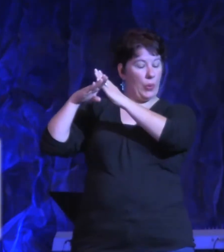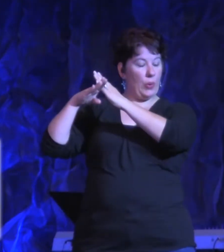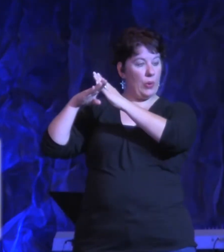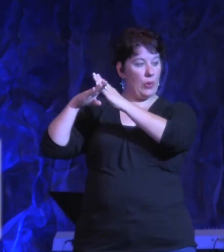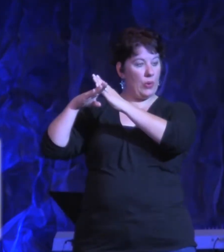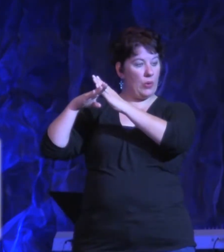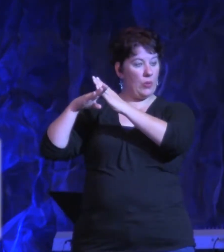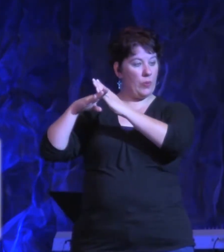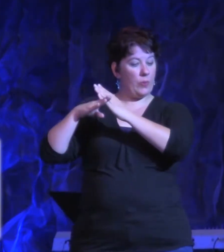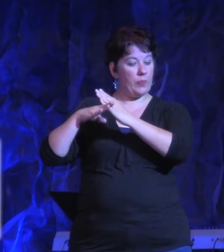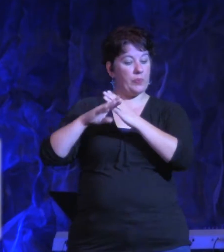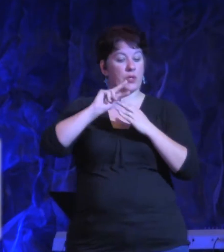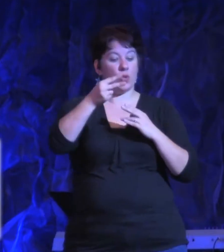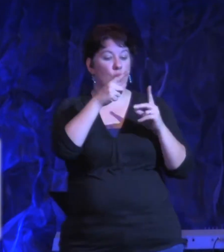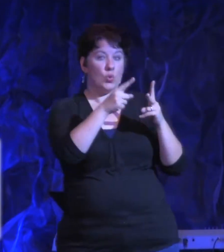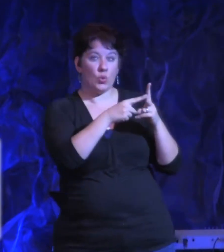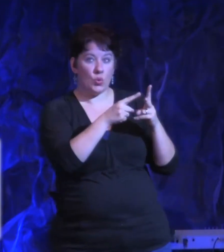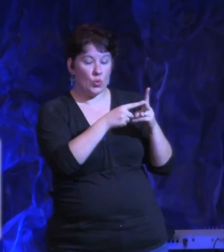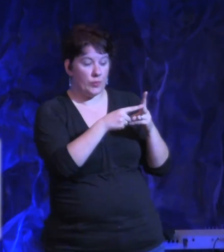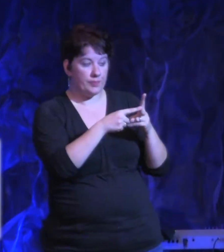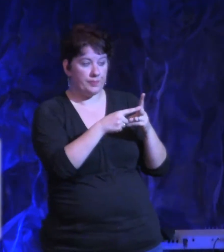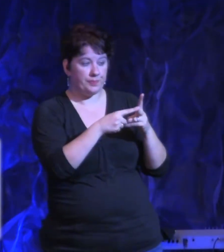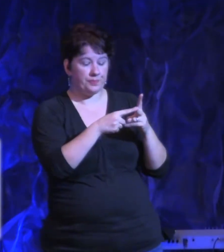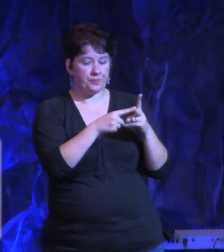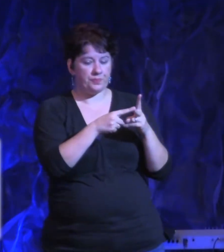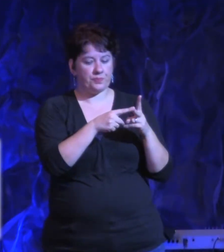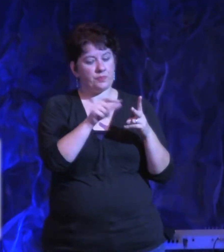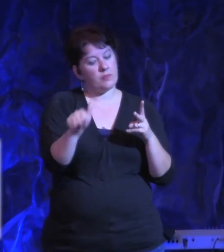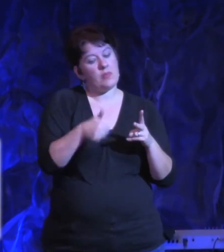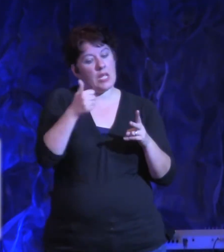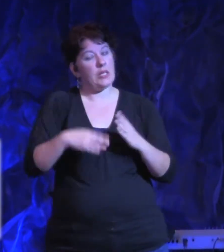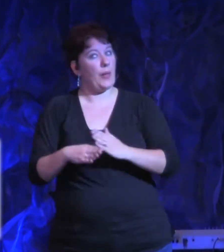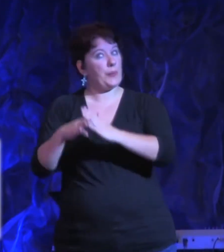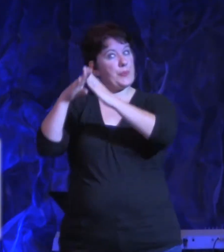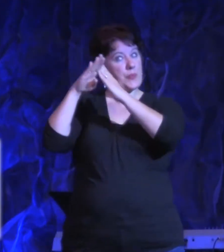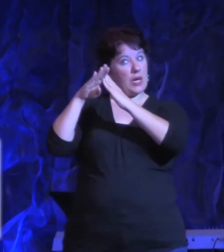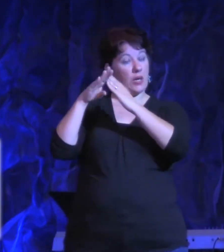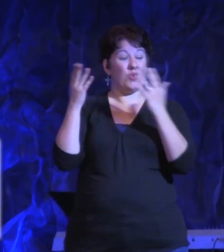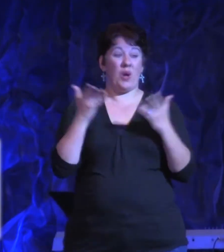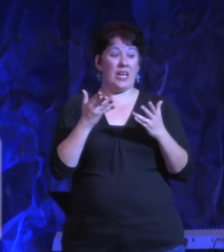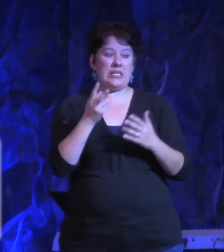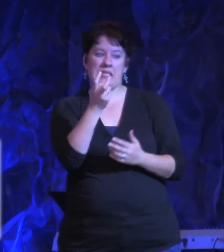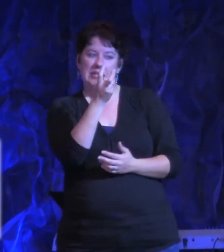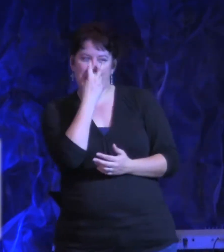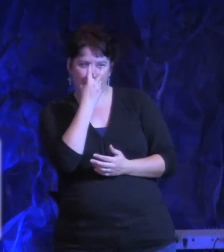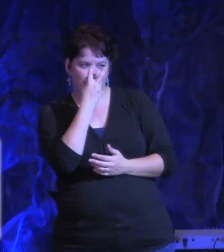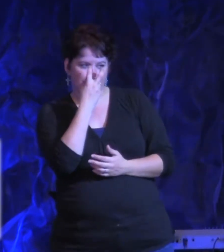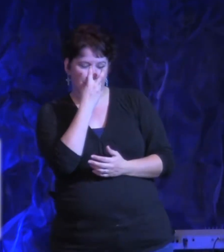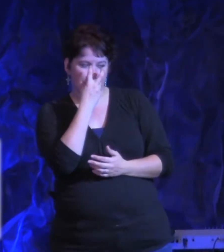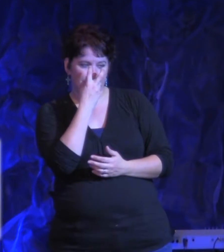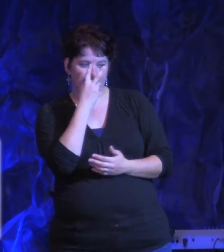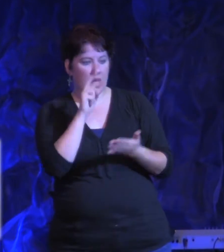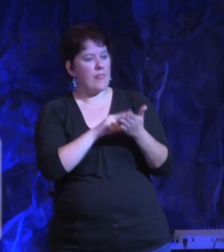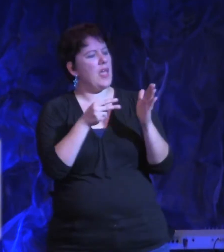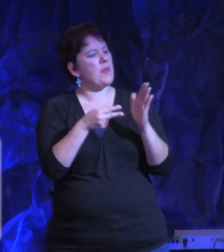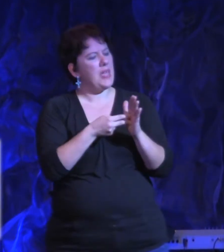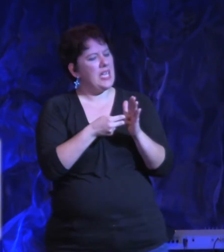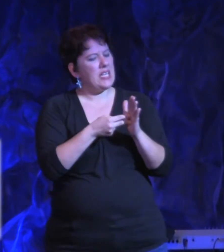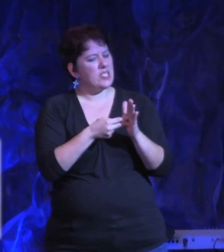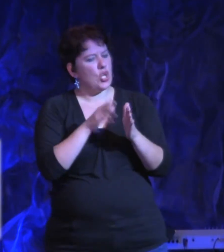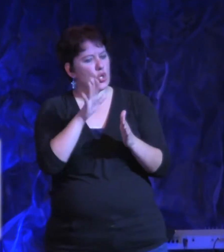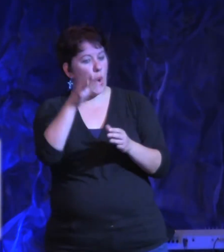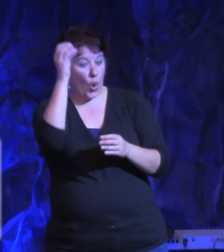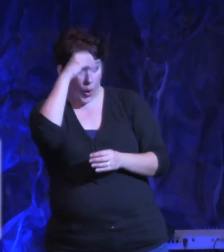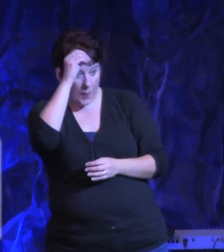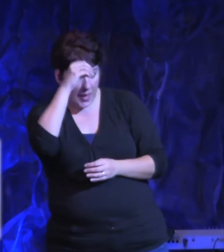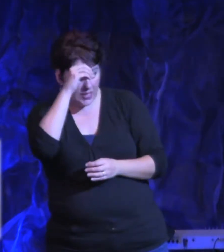hinders our breakthrough is the barrier of doubt. Now, doubt means to waver in opinions and to switch positions